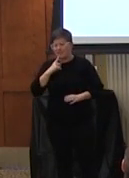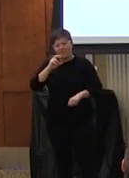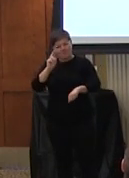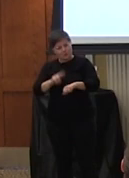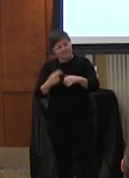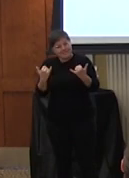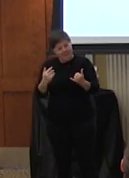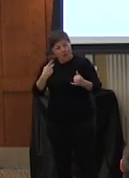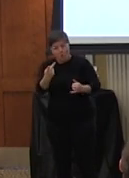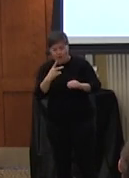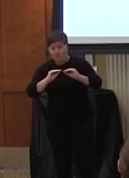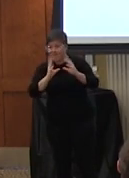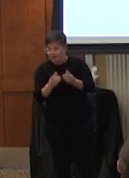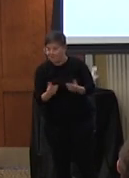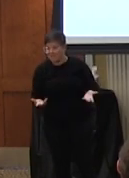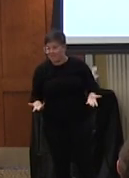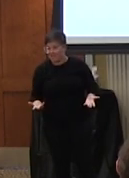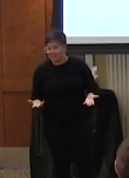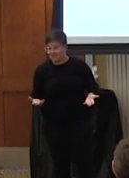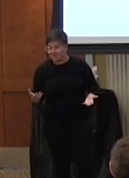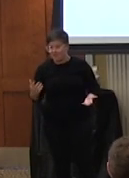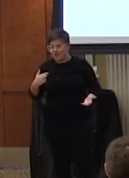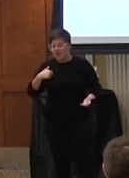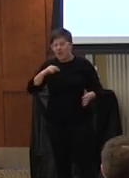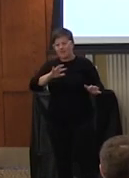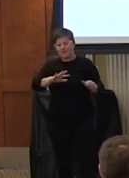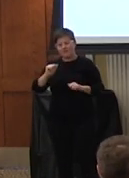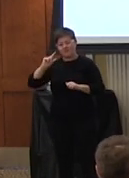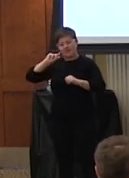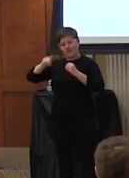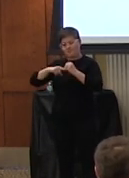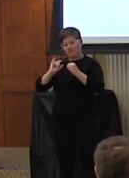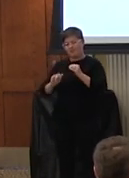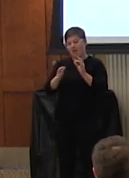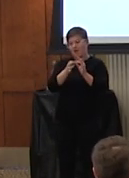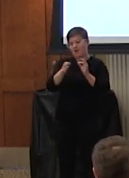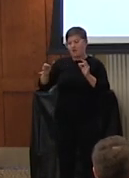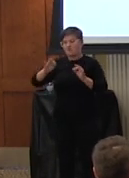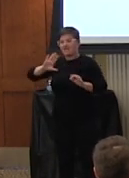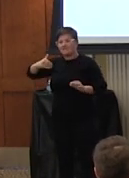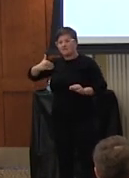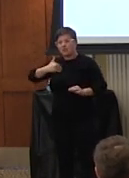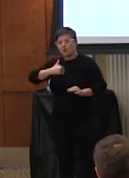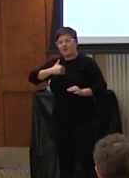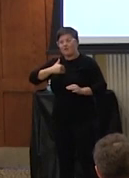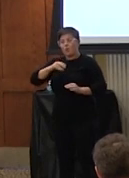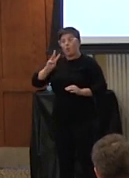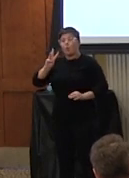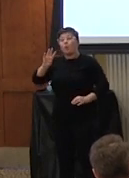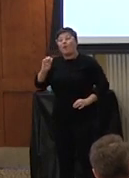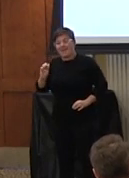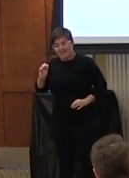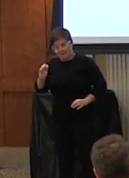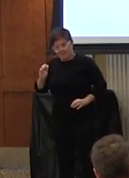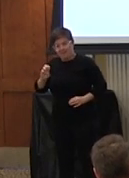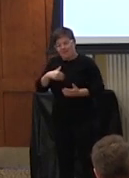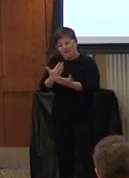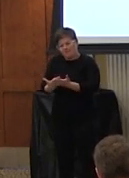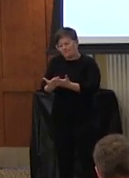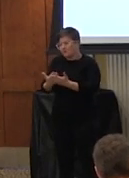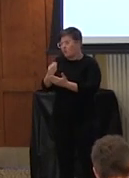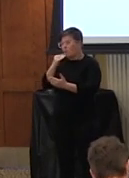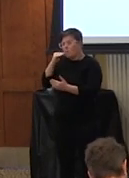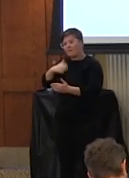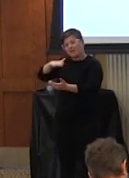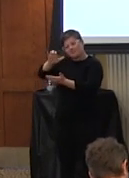course now we're family and i left thinking about what that meant that spirit of me that was created in that space and i came home to my husband and